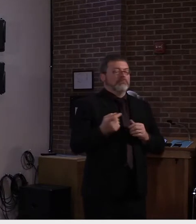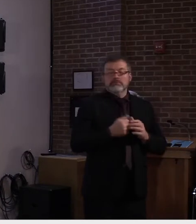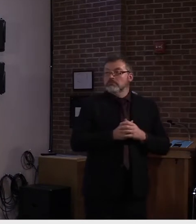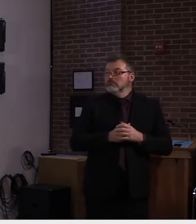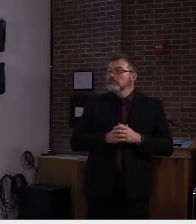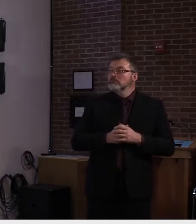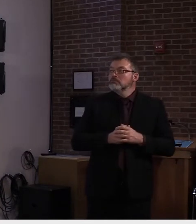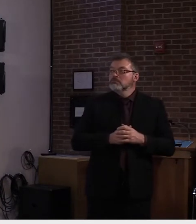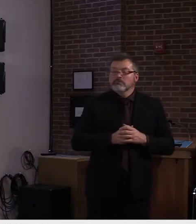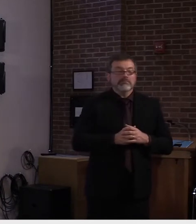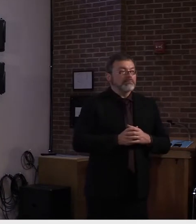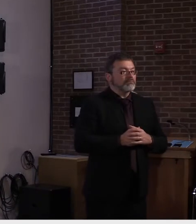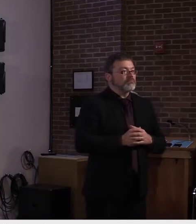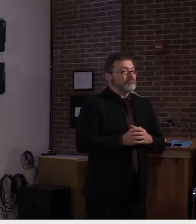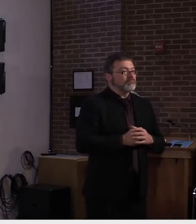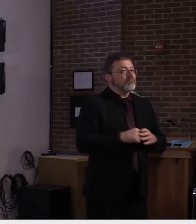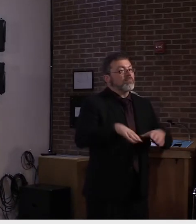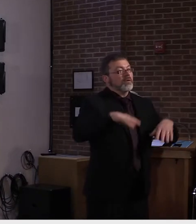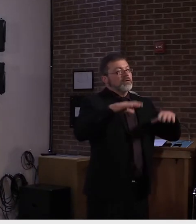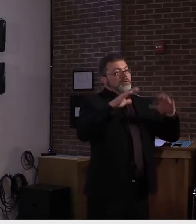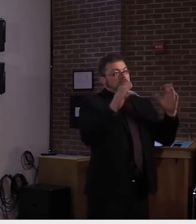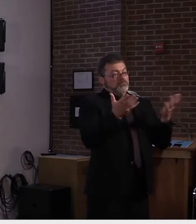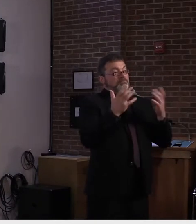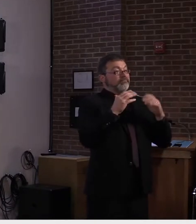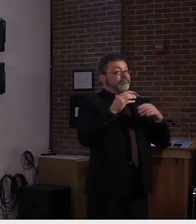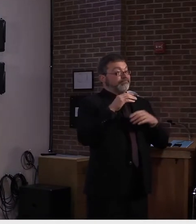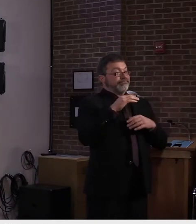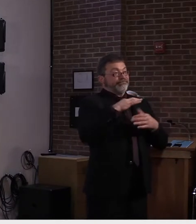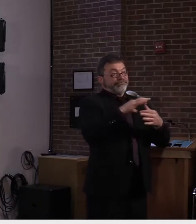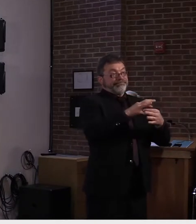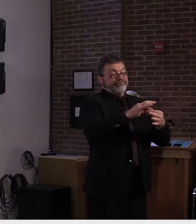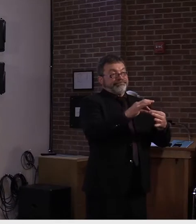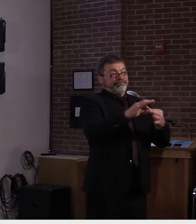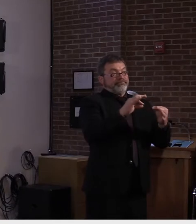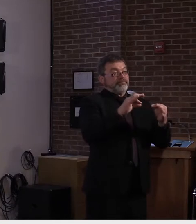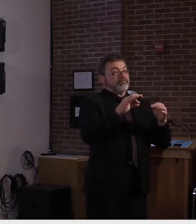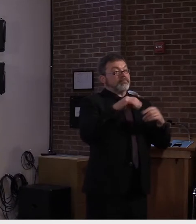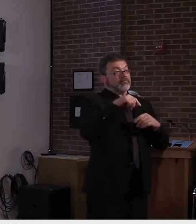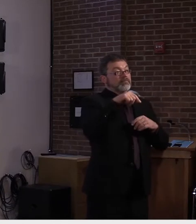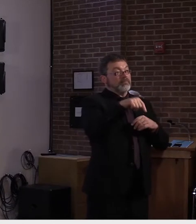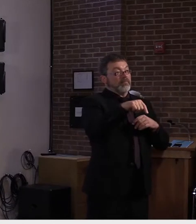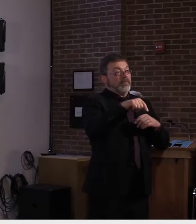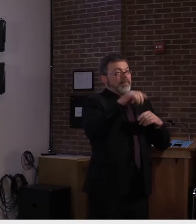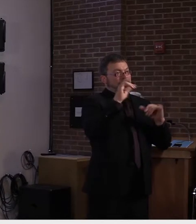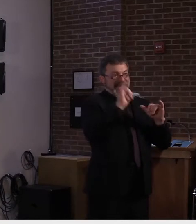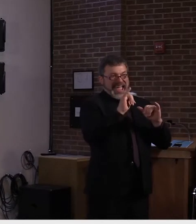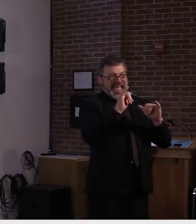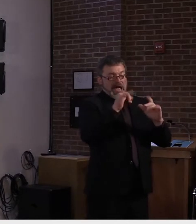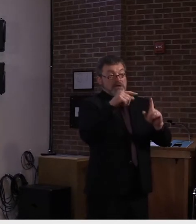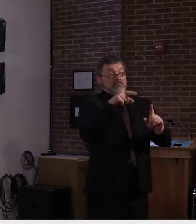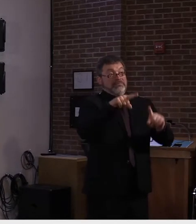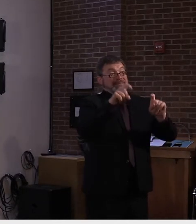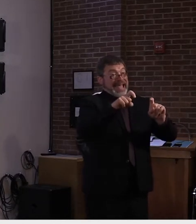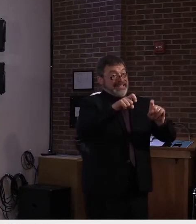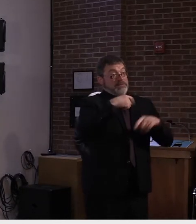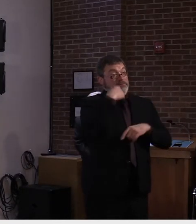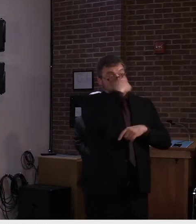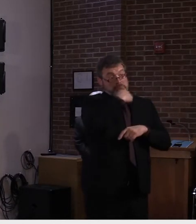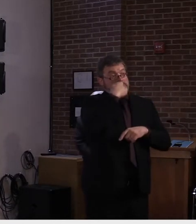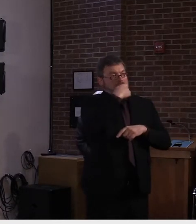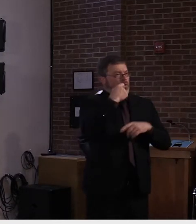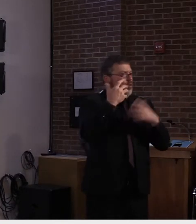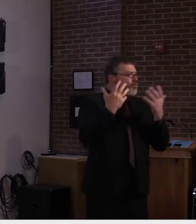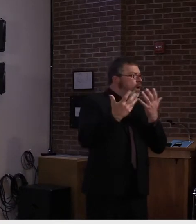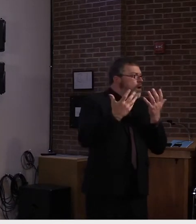don't yet have an appreciation of is what are the performance characteristics of this test in terms of its sensitivity